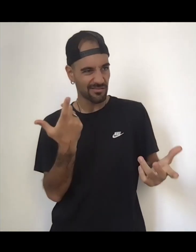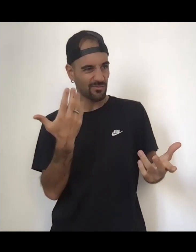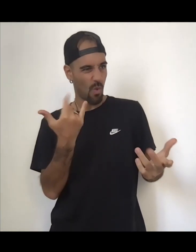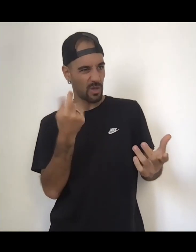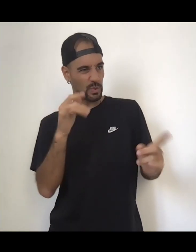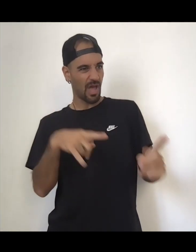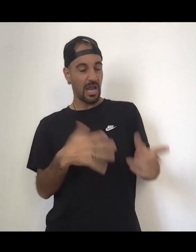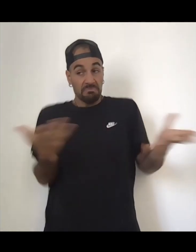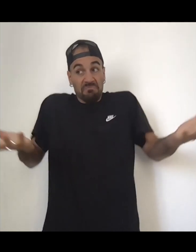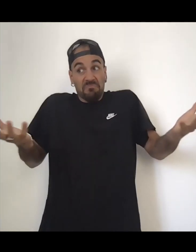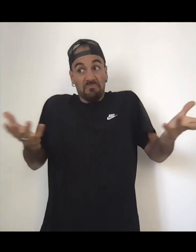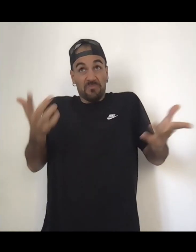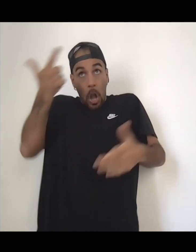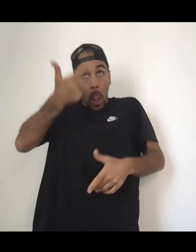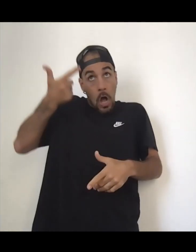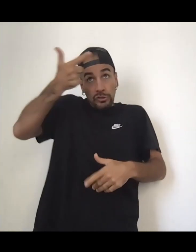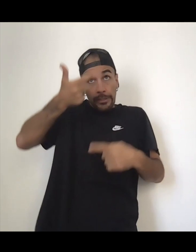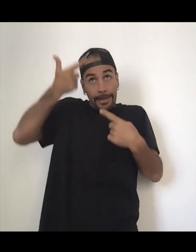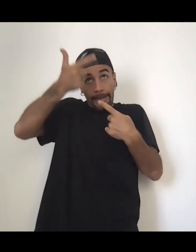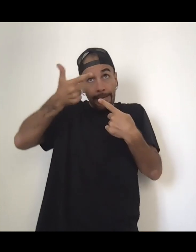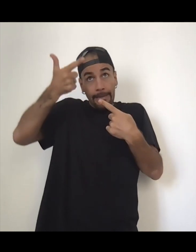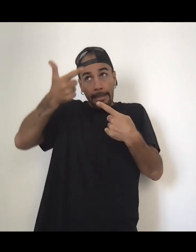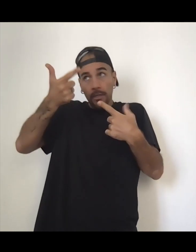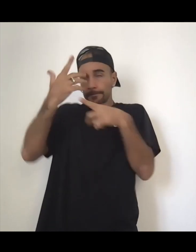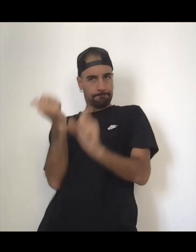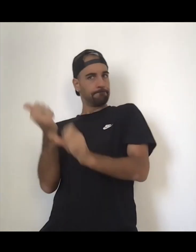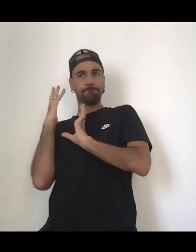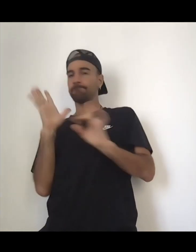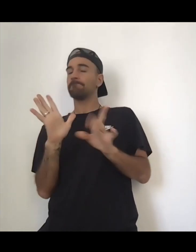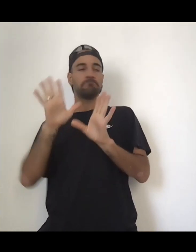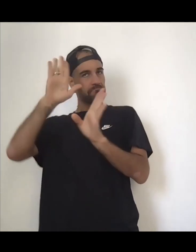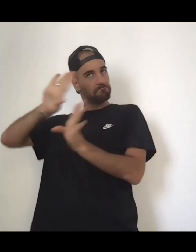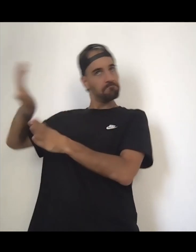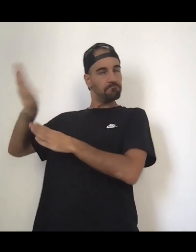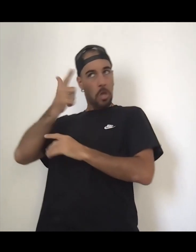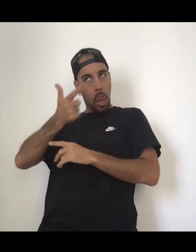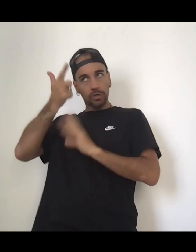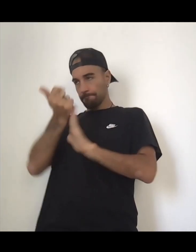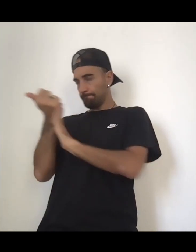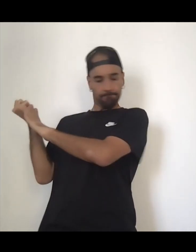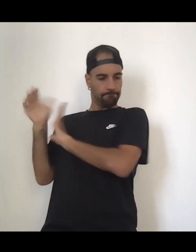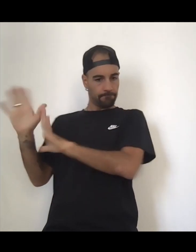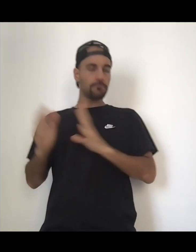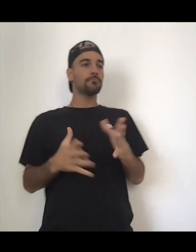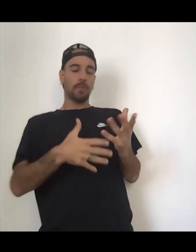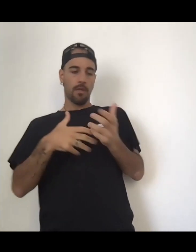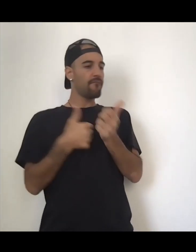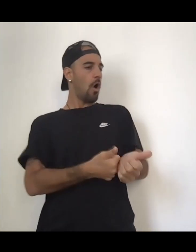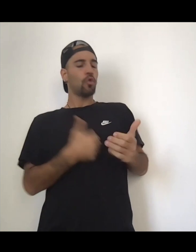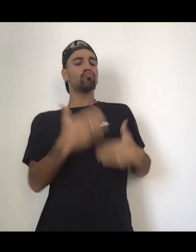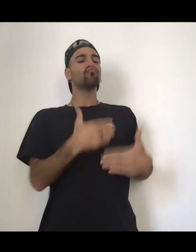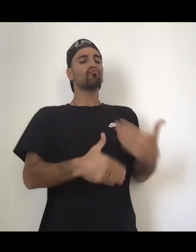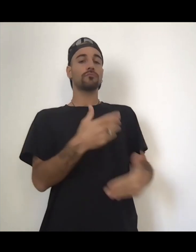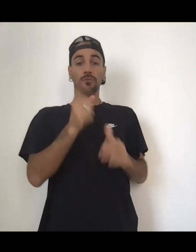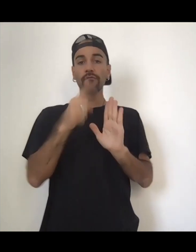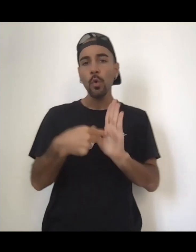decision or whatever, like sometimes, you know, it's like I'm going to sell everything. I'm going to just follow this voice inside me and I want to set up this new life for myself. And everyone around you